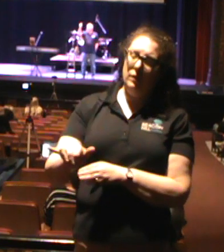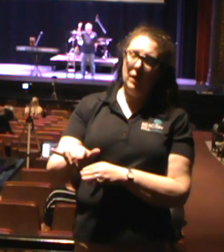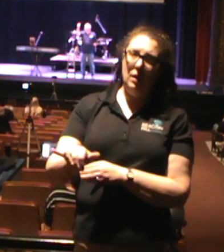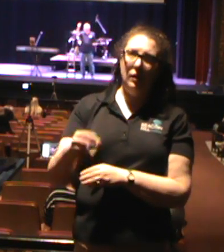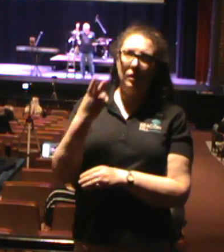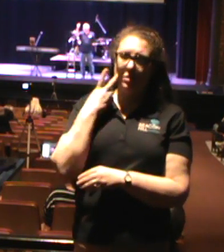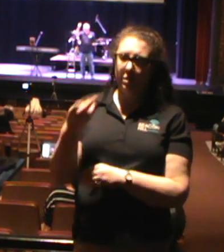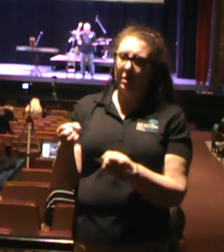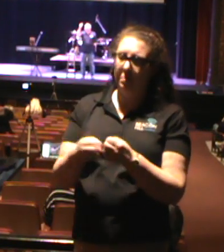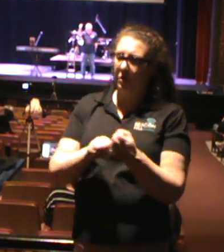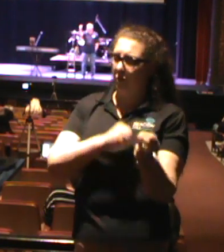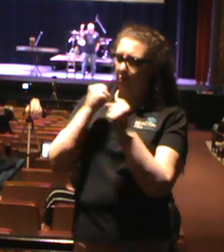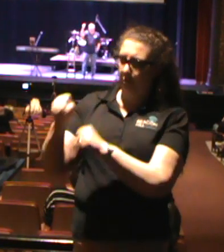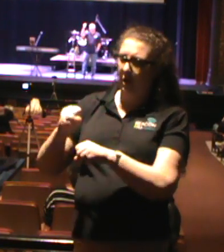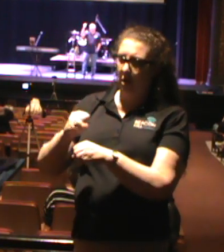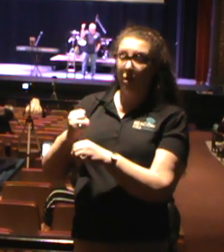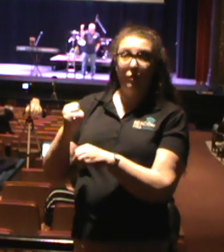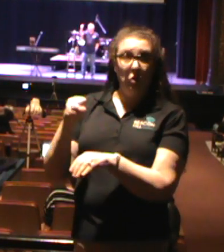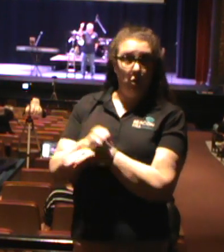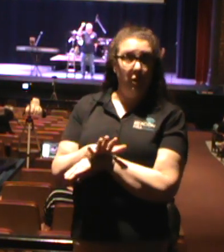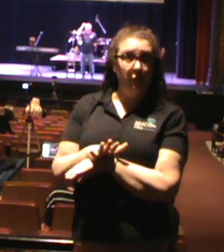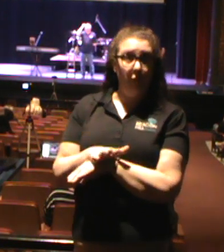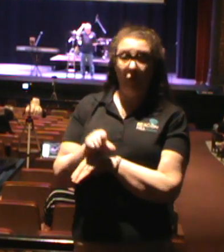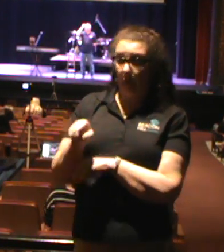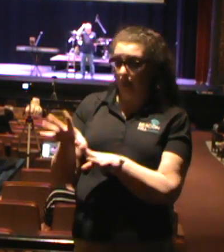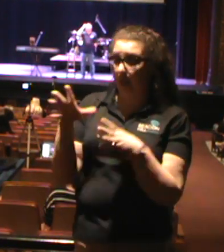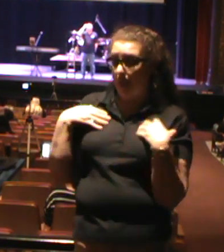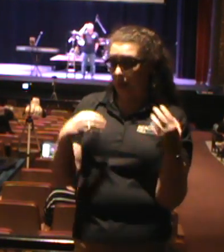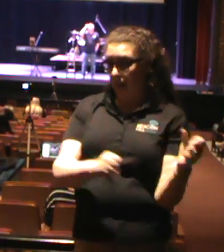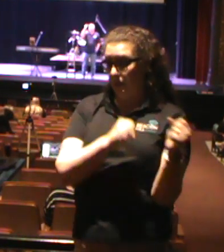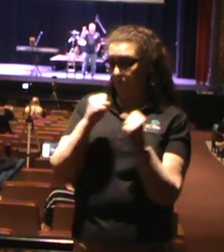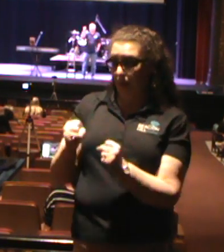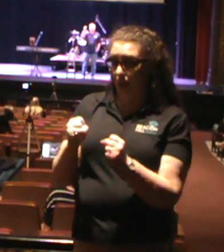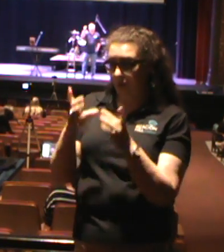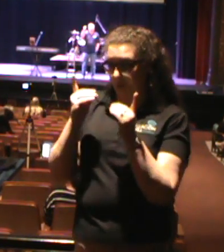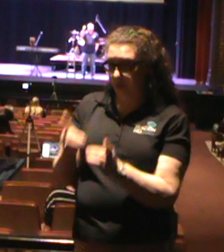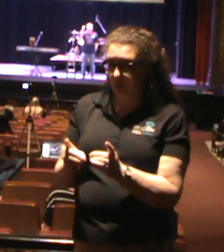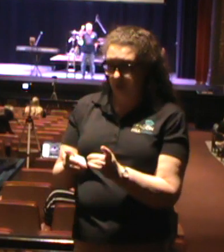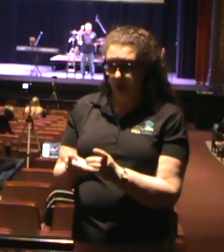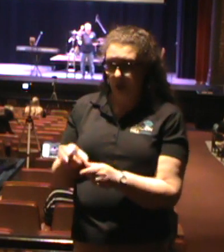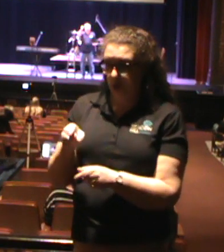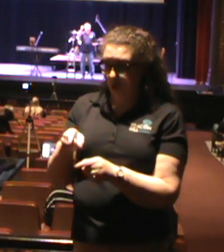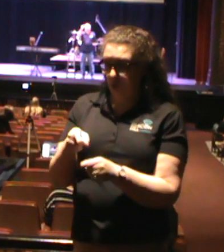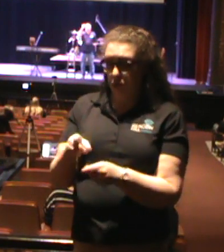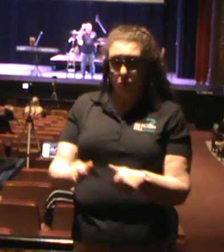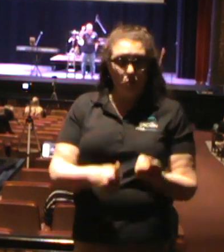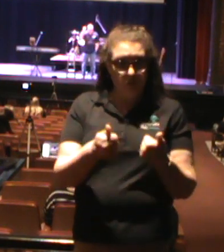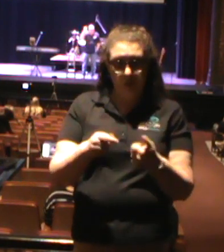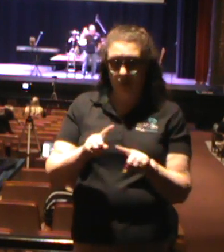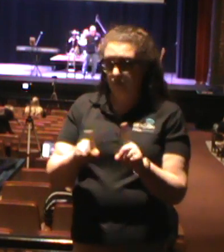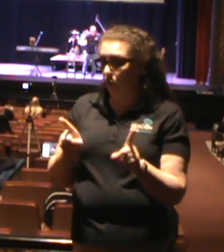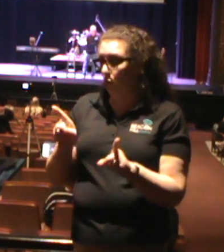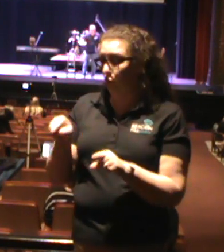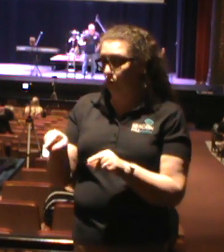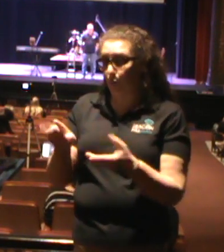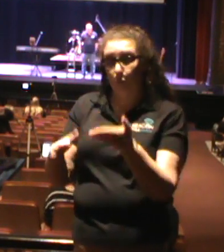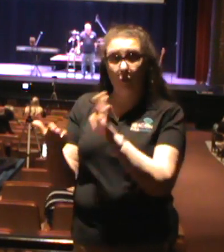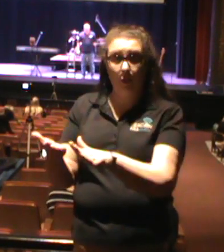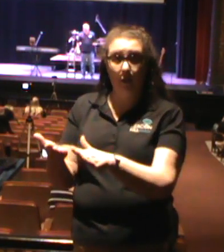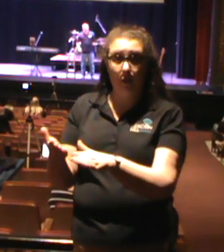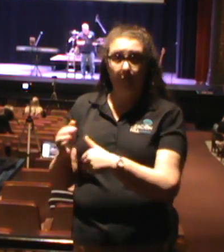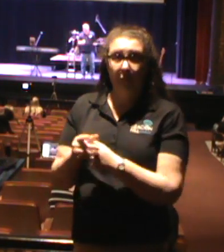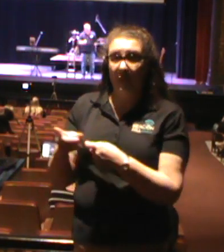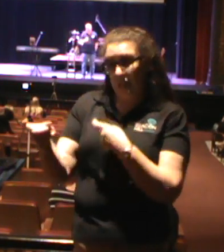they thought he controlled people's future by wielding his sword.